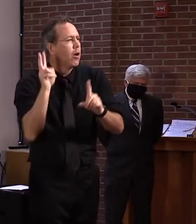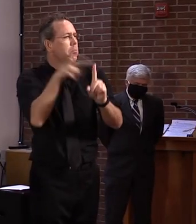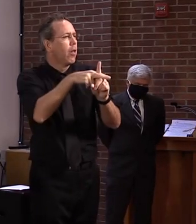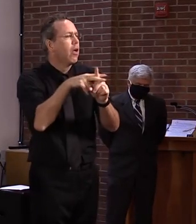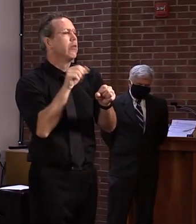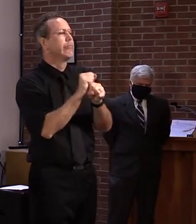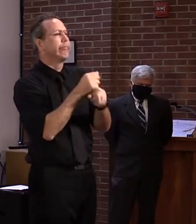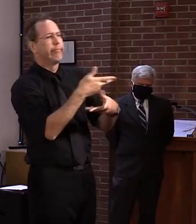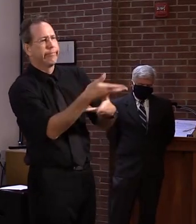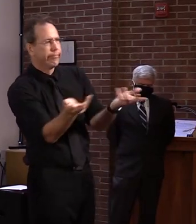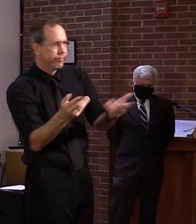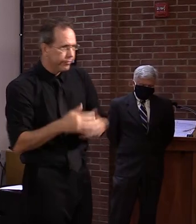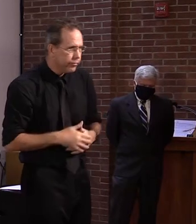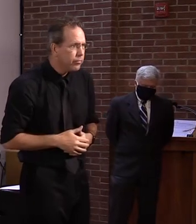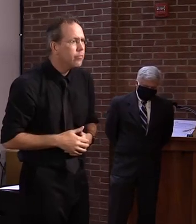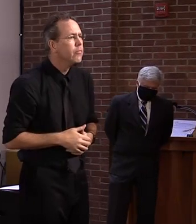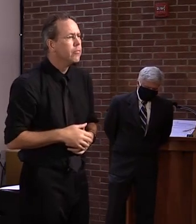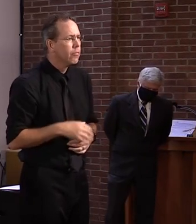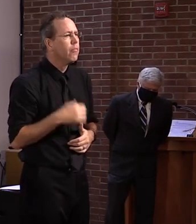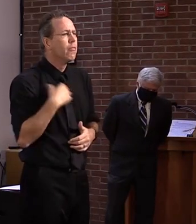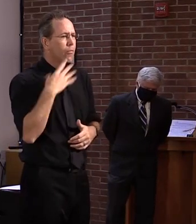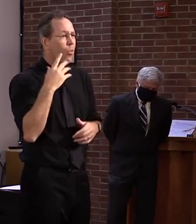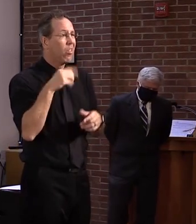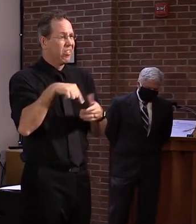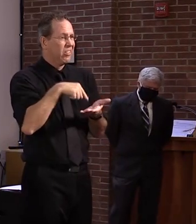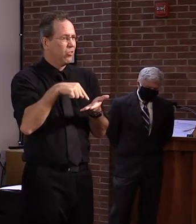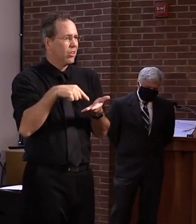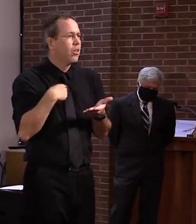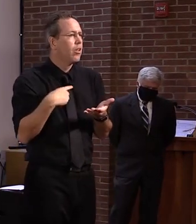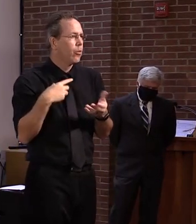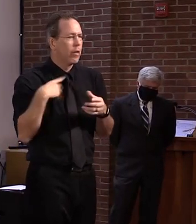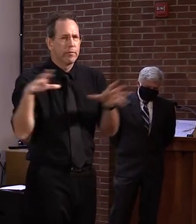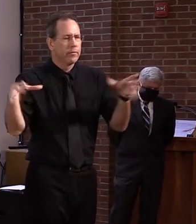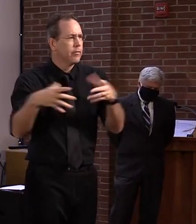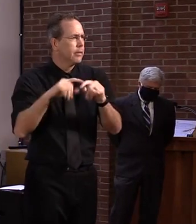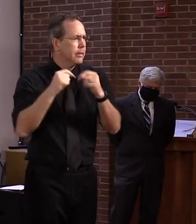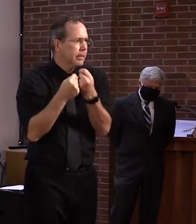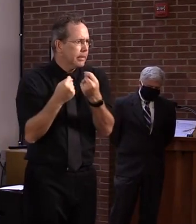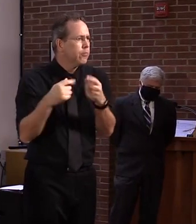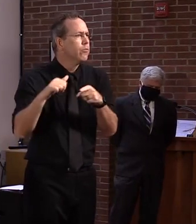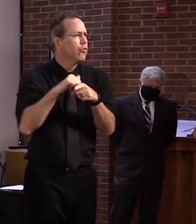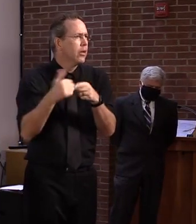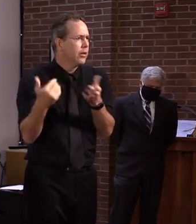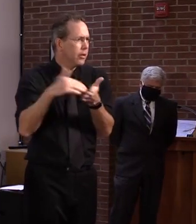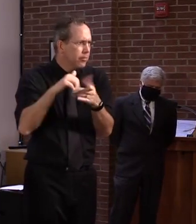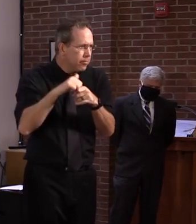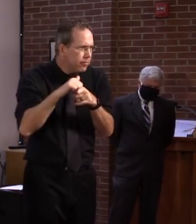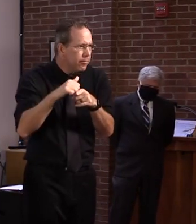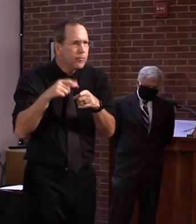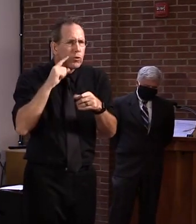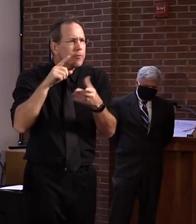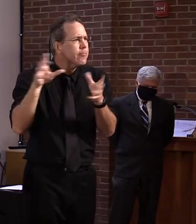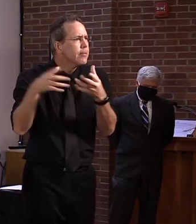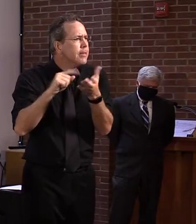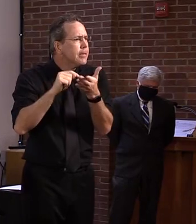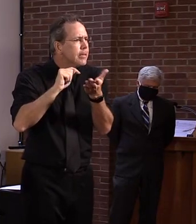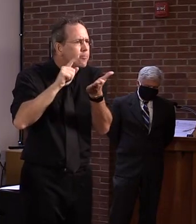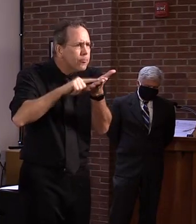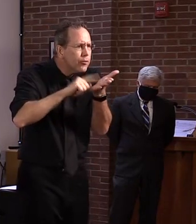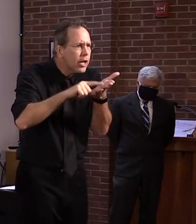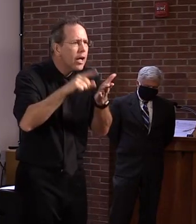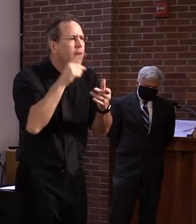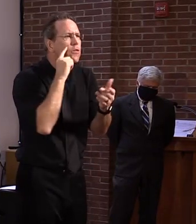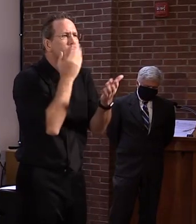have a team starting on this this week, is have a team of fact finders that are actually